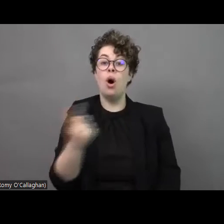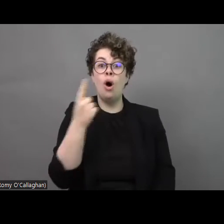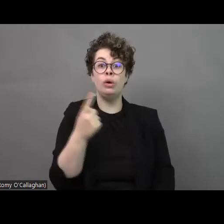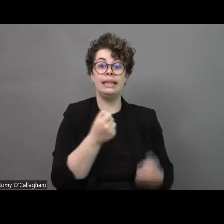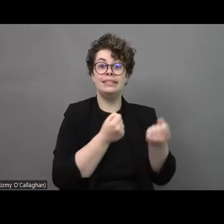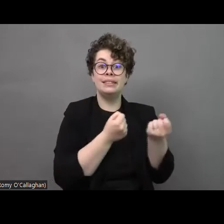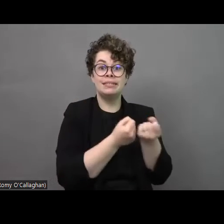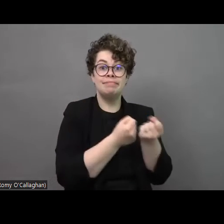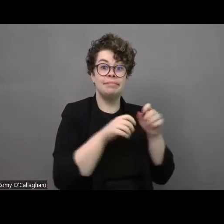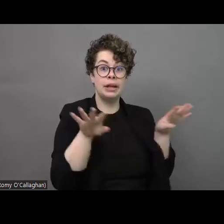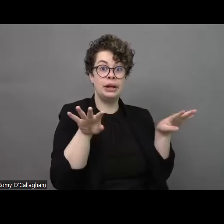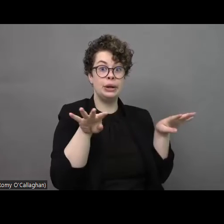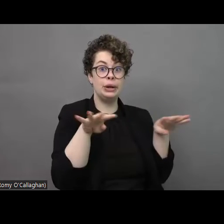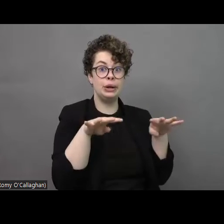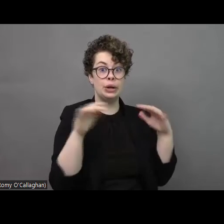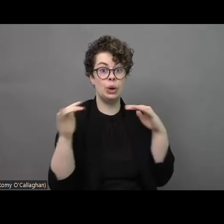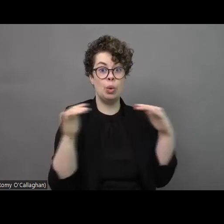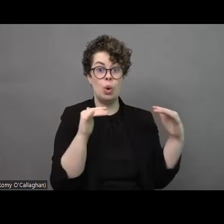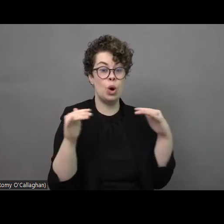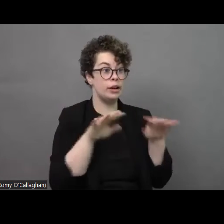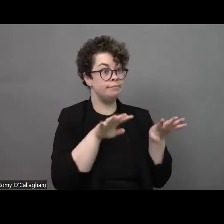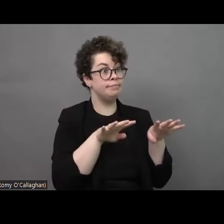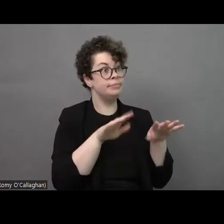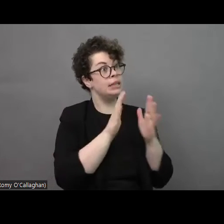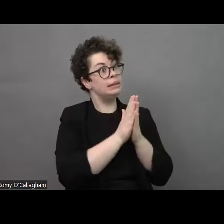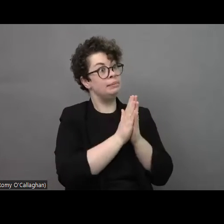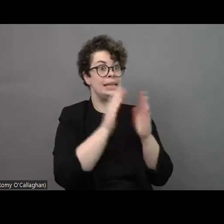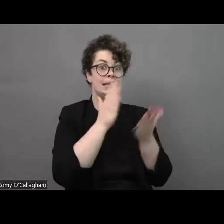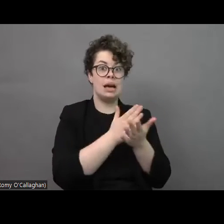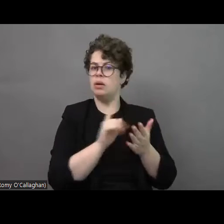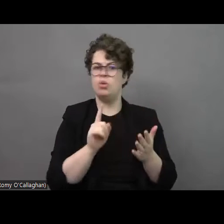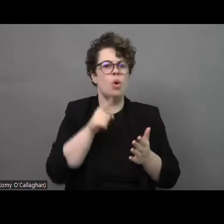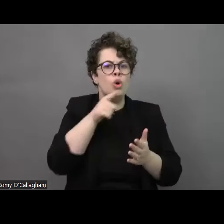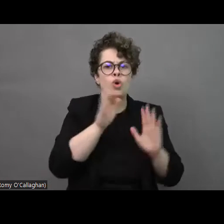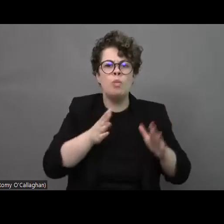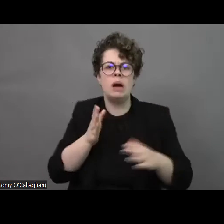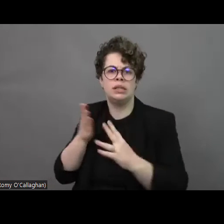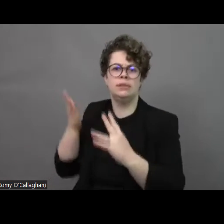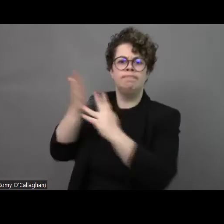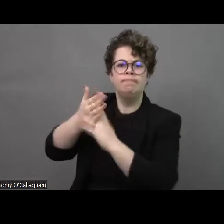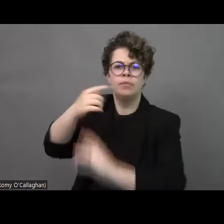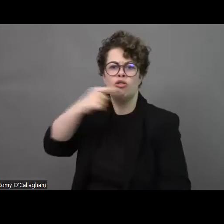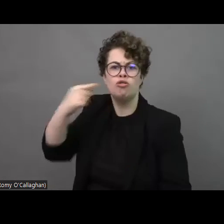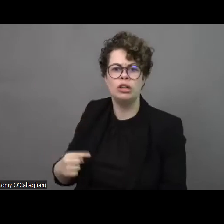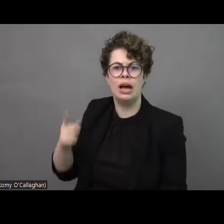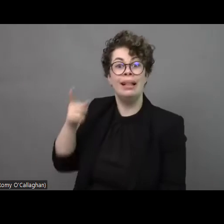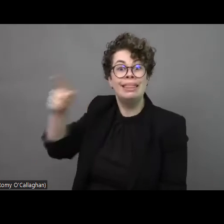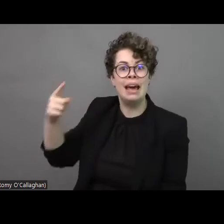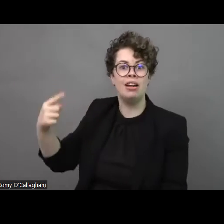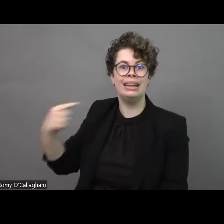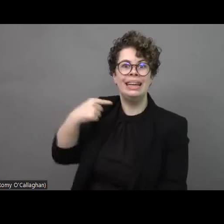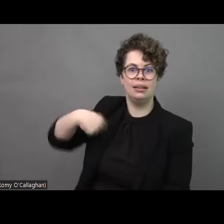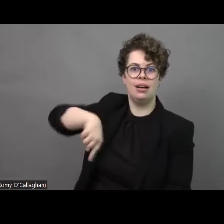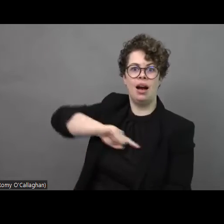It is important to stop the aggressor, to stop the murderer who is killing us. We are counting you.